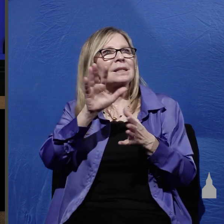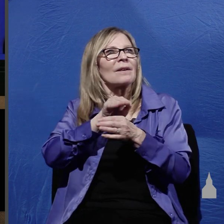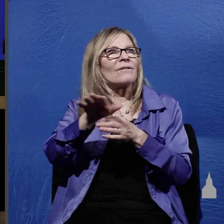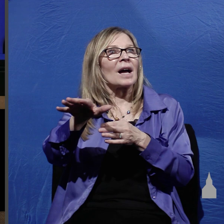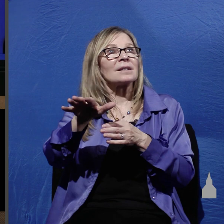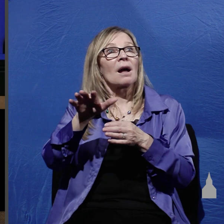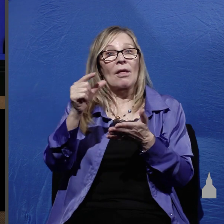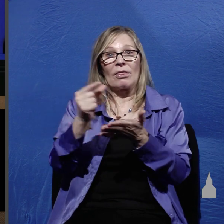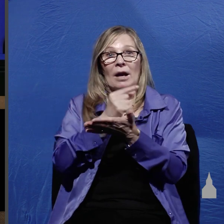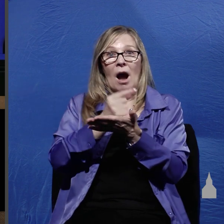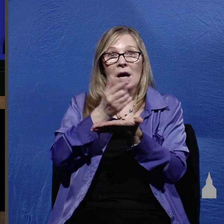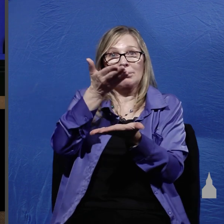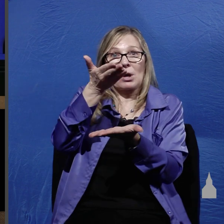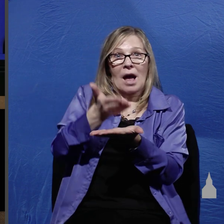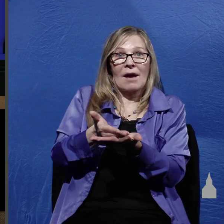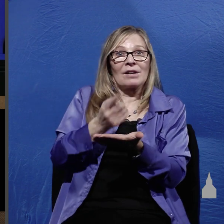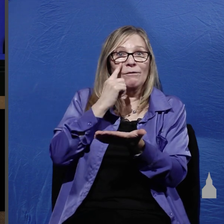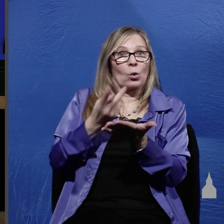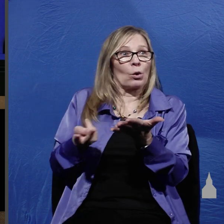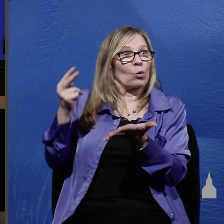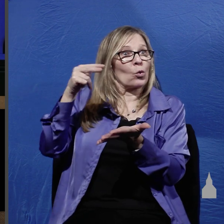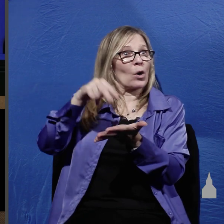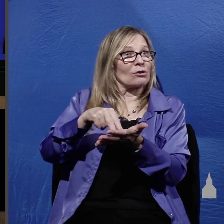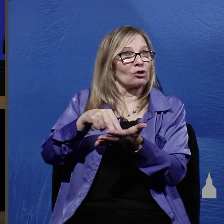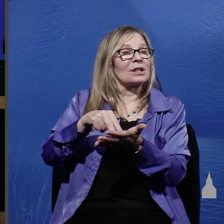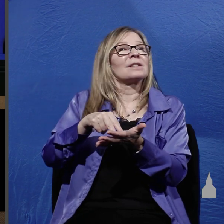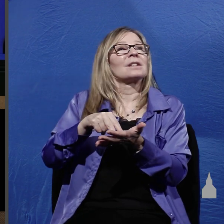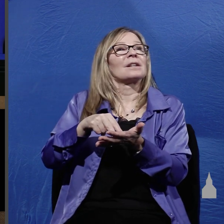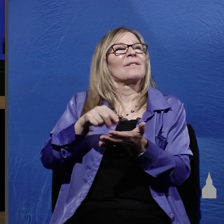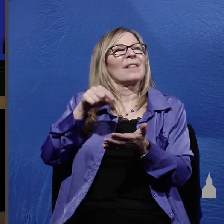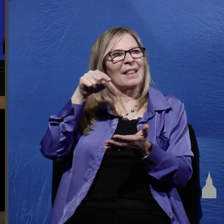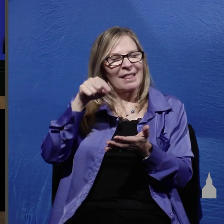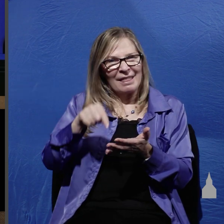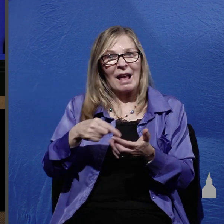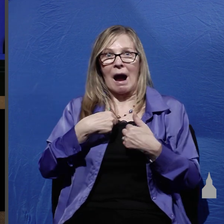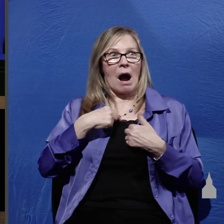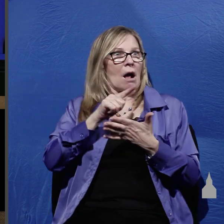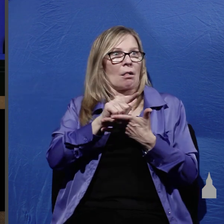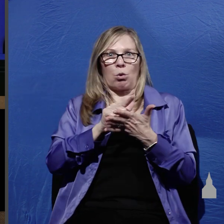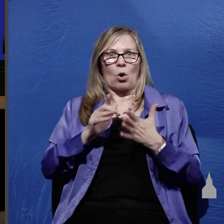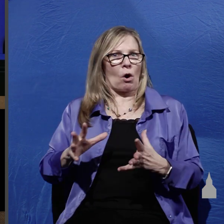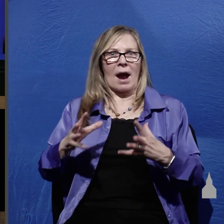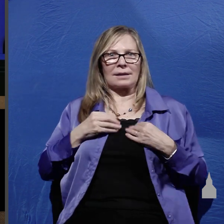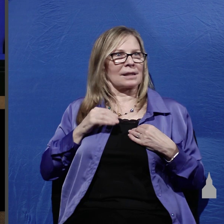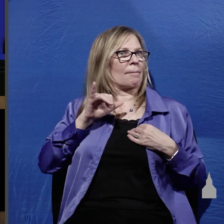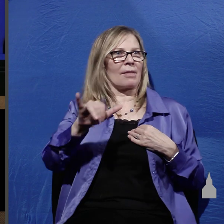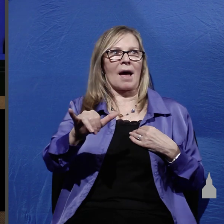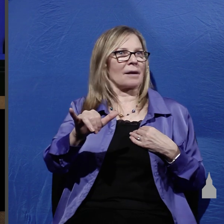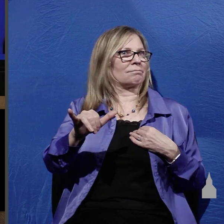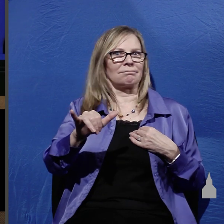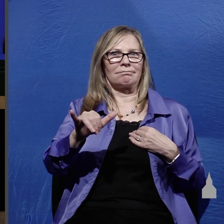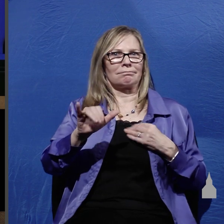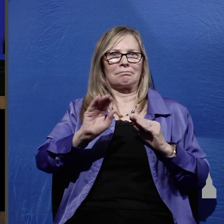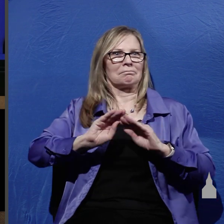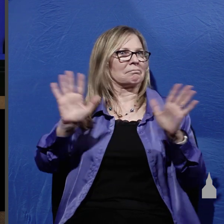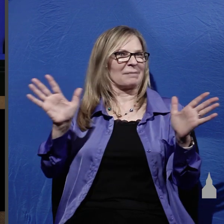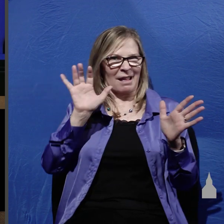evidence for the resurrection is of this class and as a lawyer I accept it unreservedly as the testimony